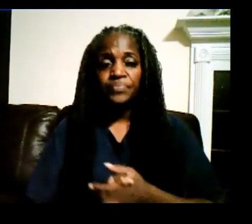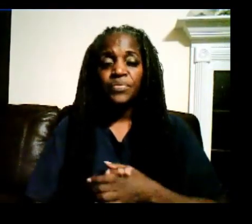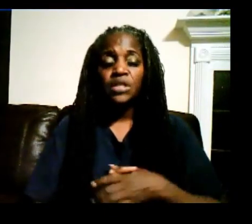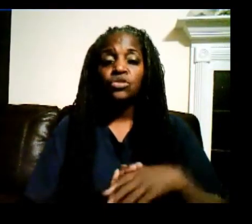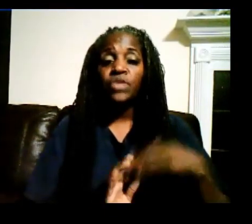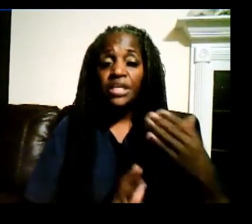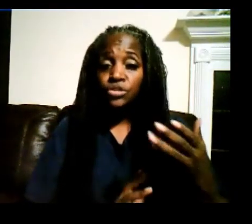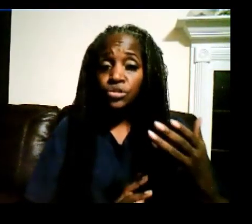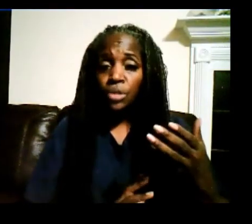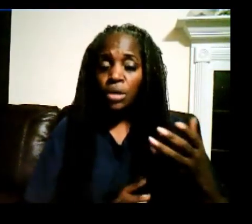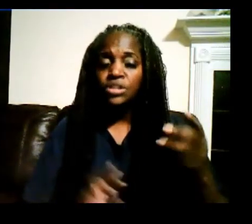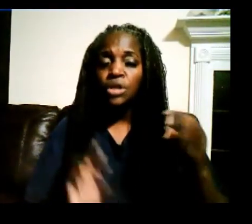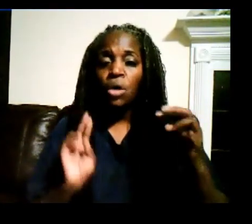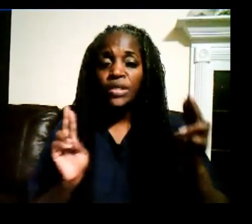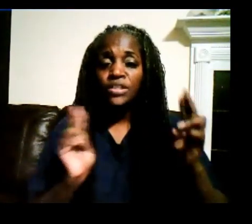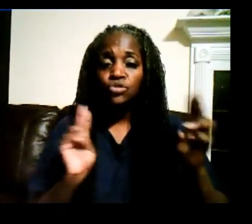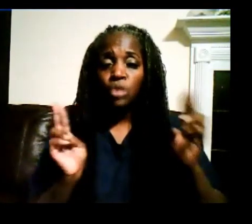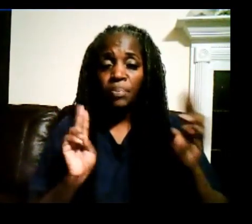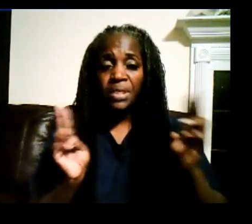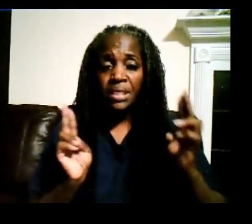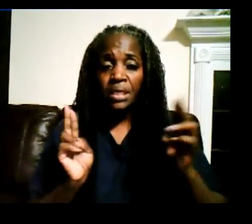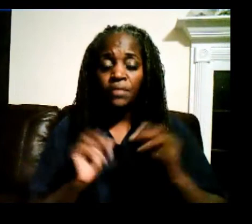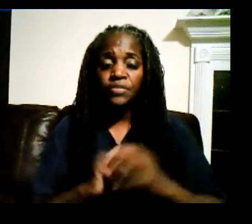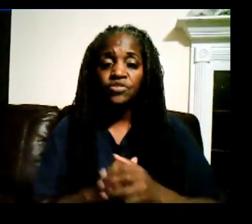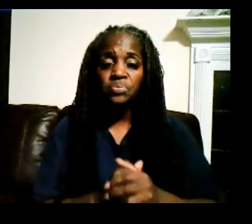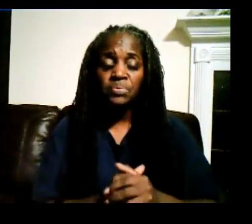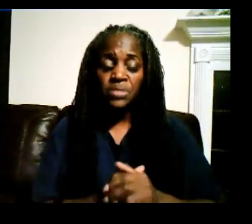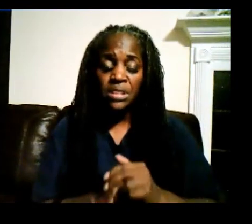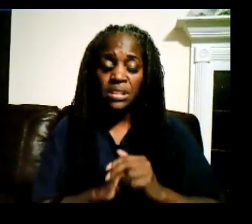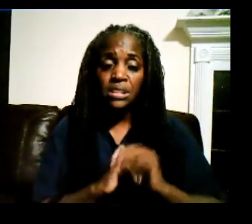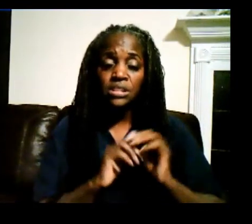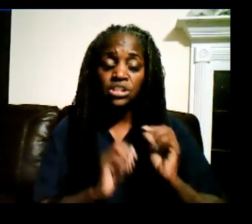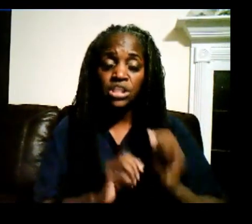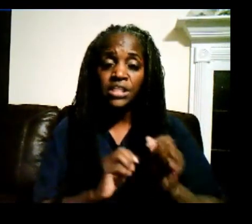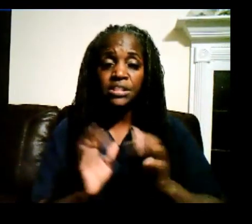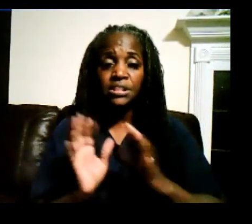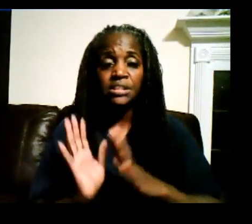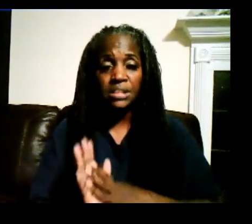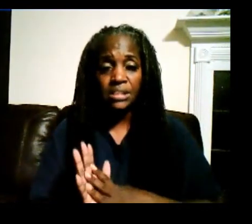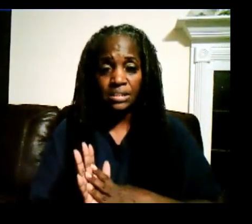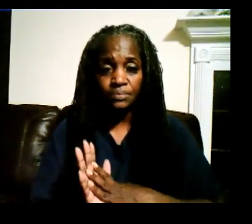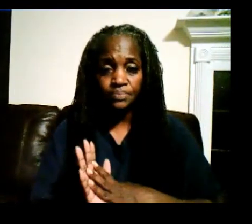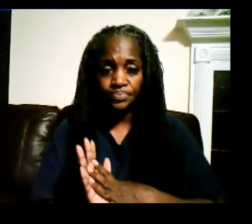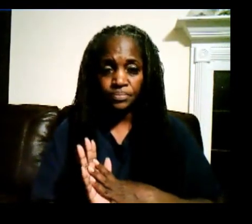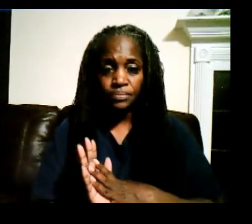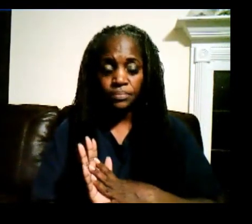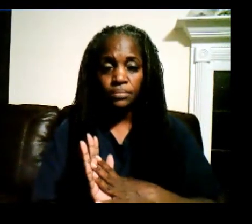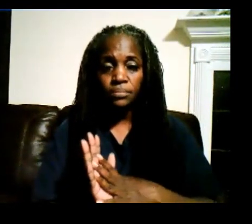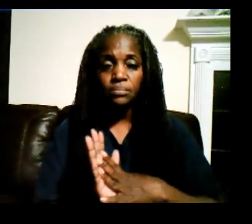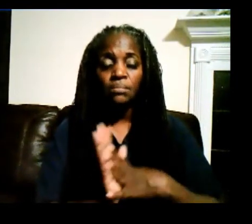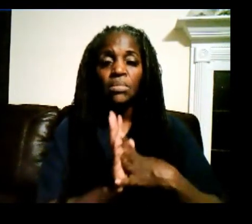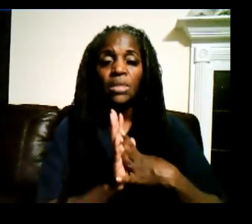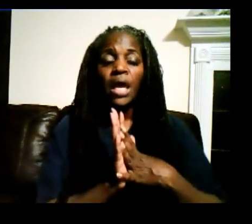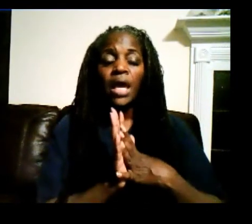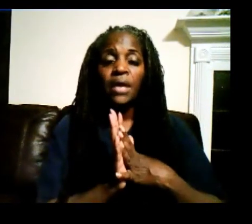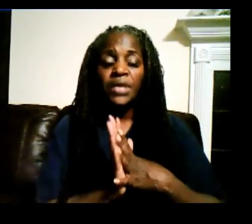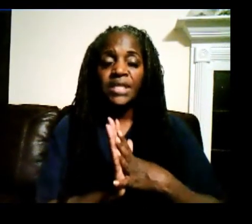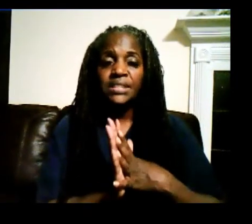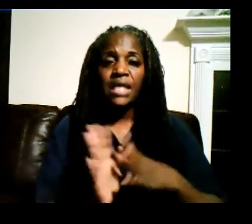So nature is always trumpeting the changes in seasons. And then I said,